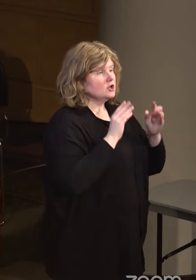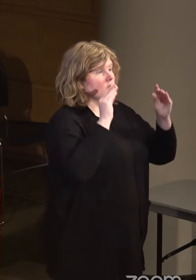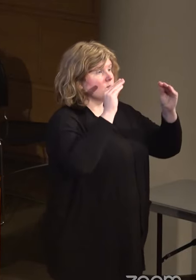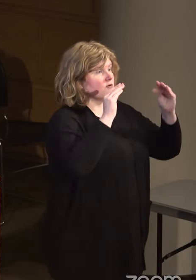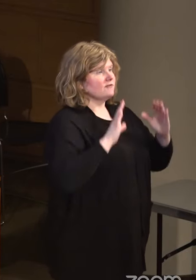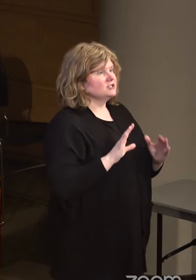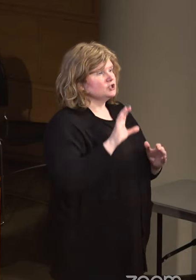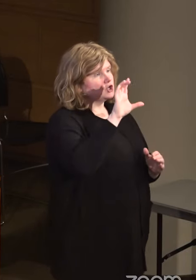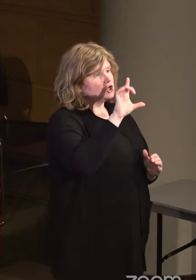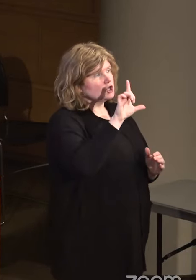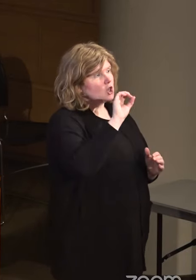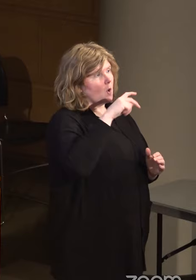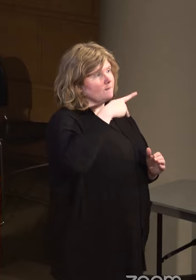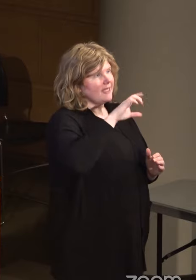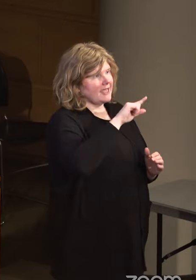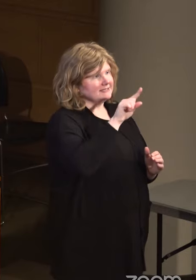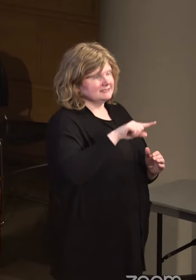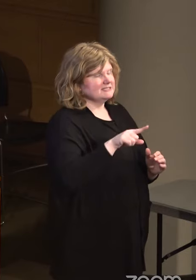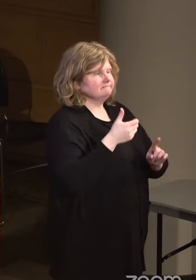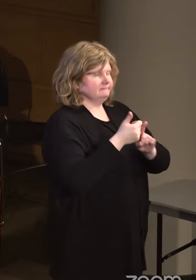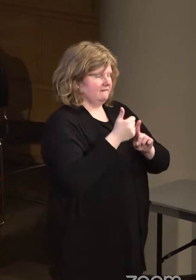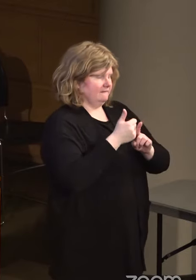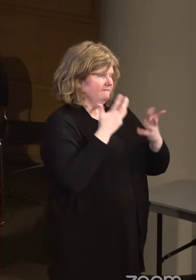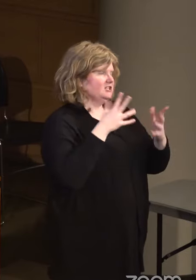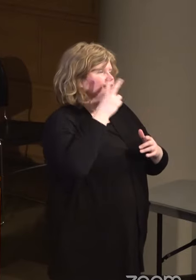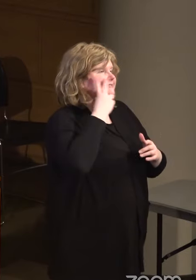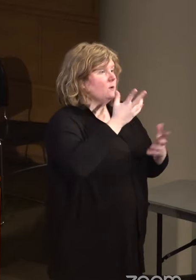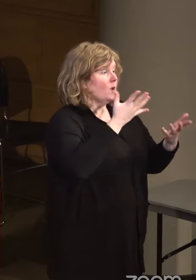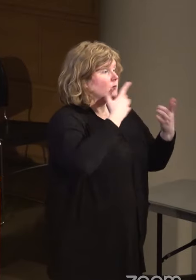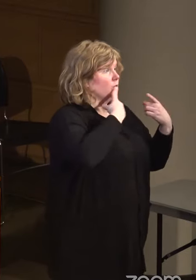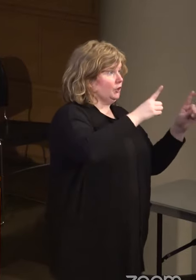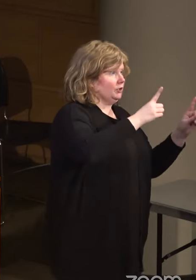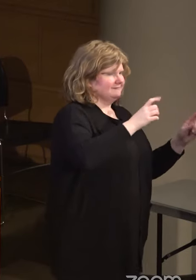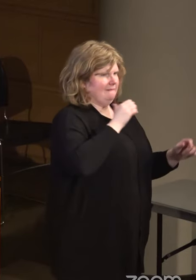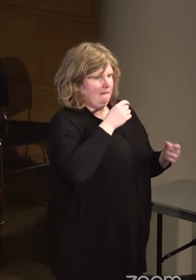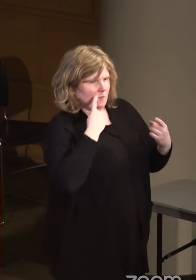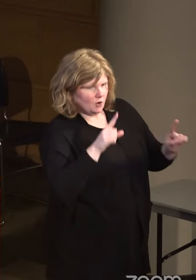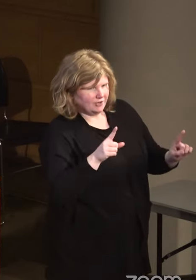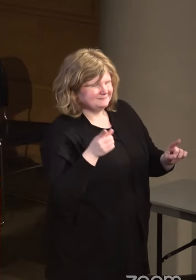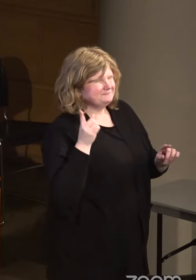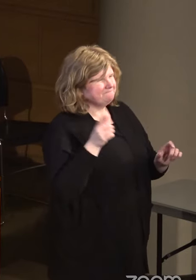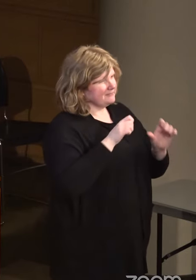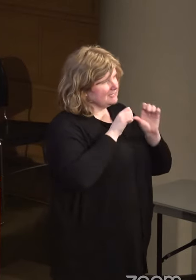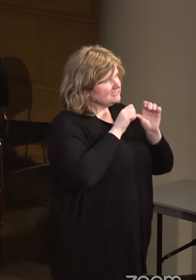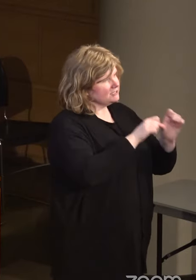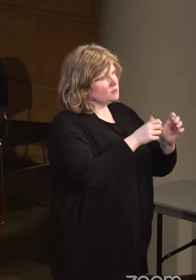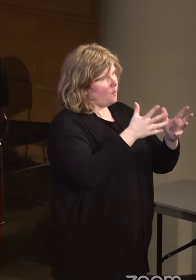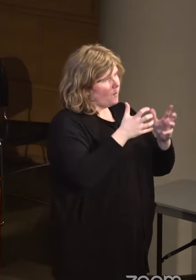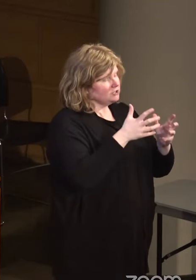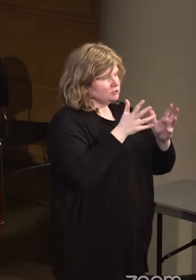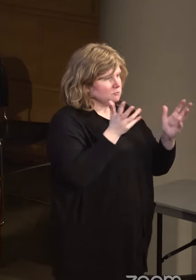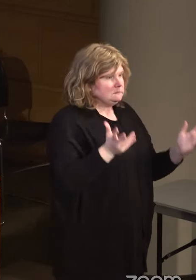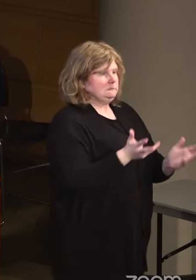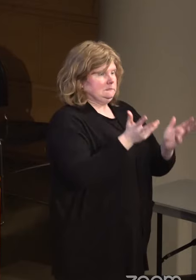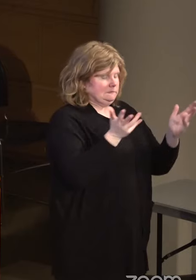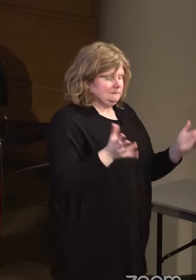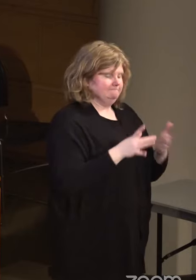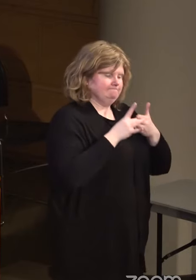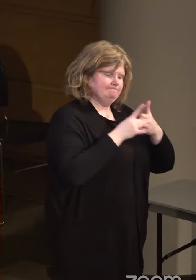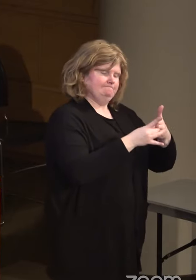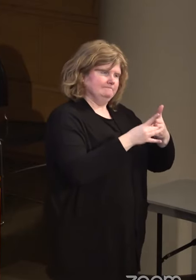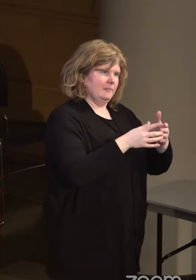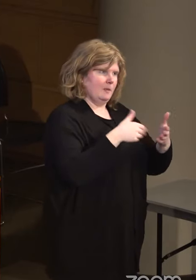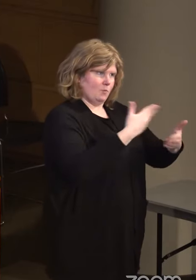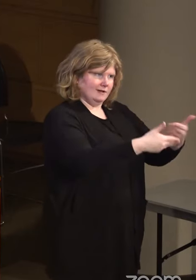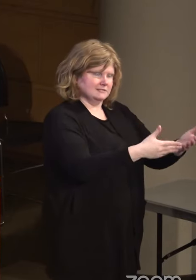Lopez has seen what has worked, what has not, and continues to want to push this process forward